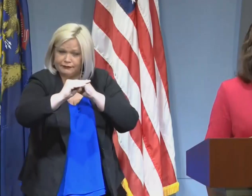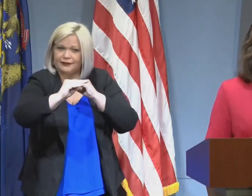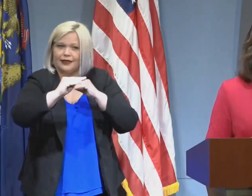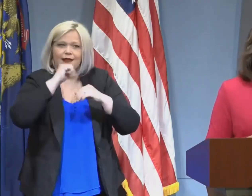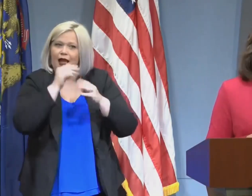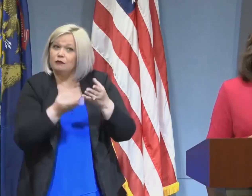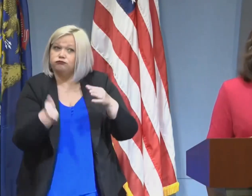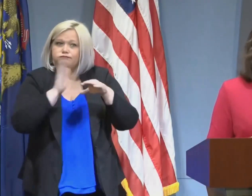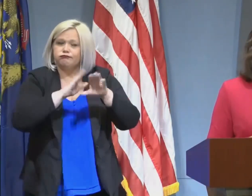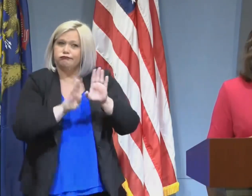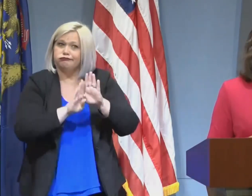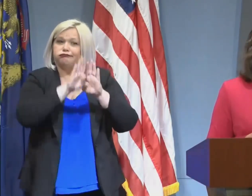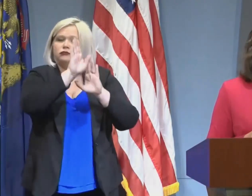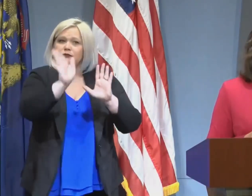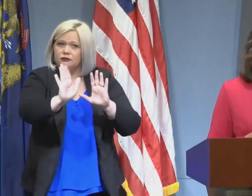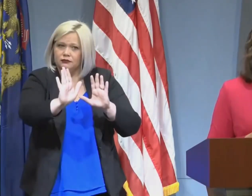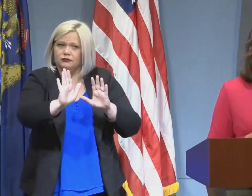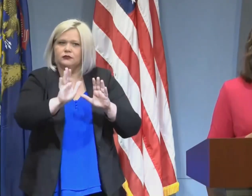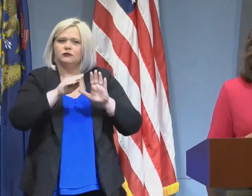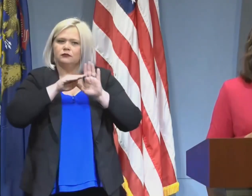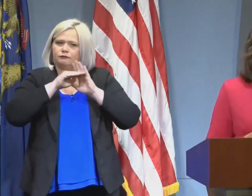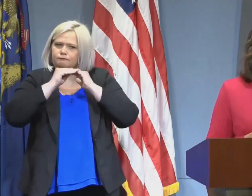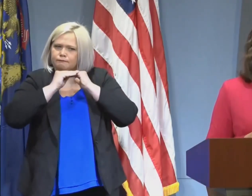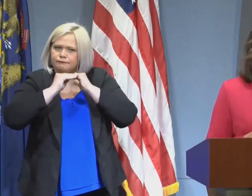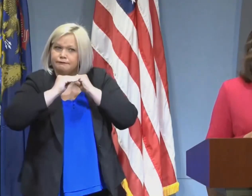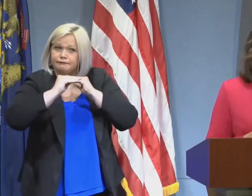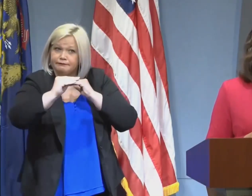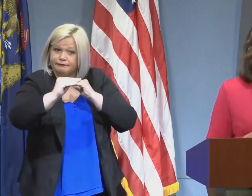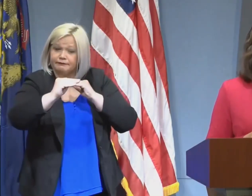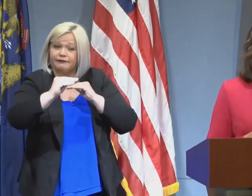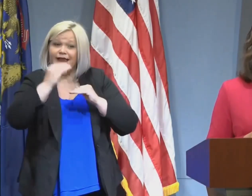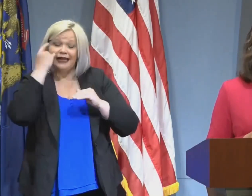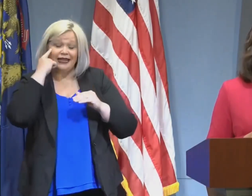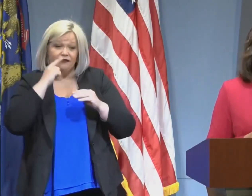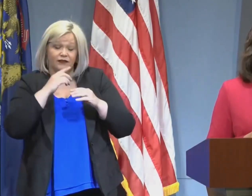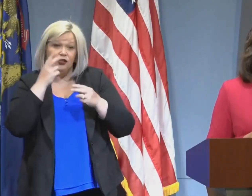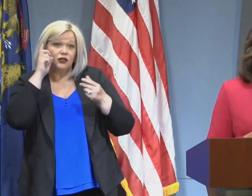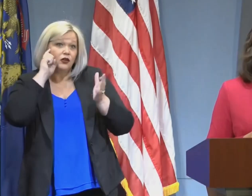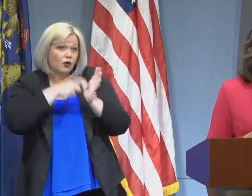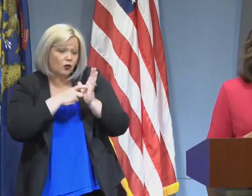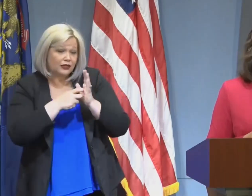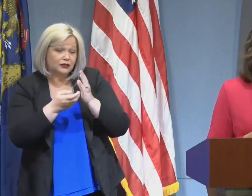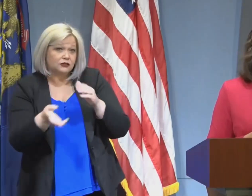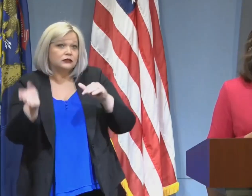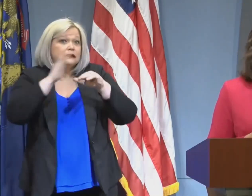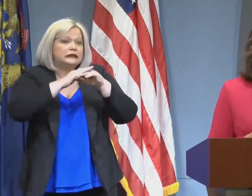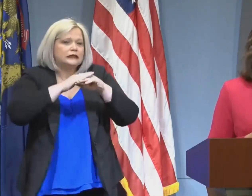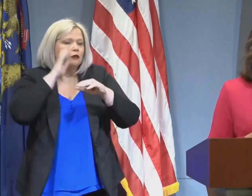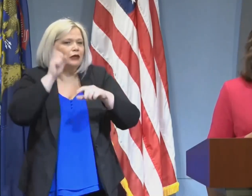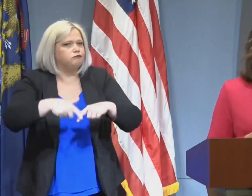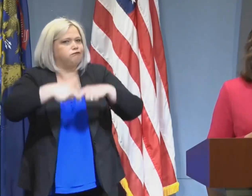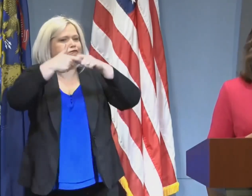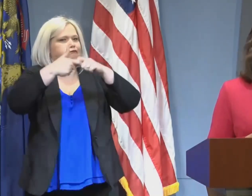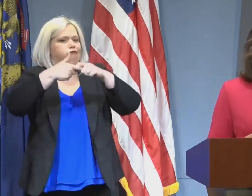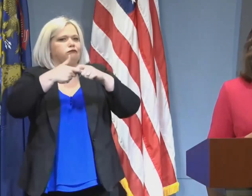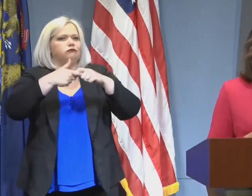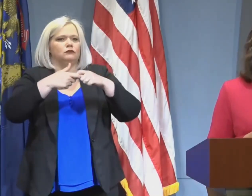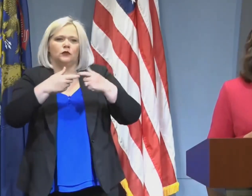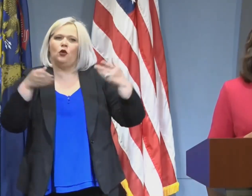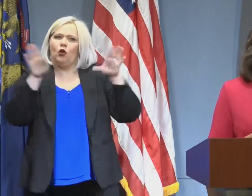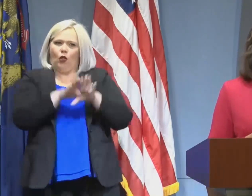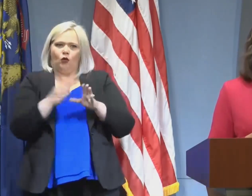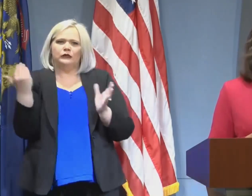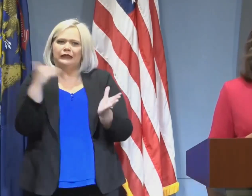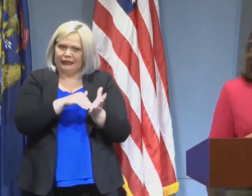step forward is, we're going to continue to watch the data, monitor hospitalization rate, monitor our testing capacity